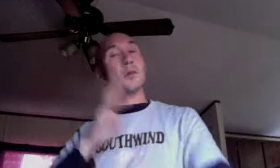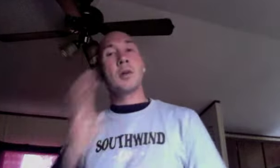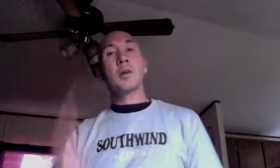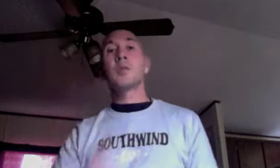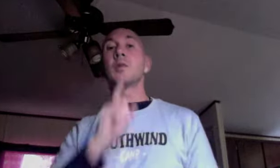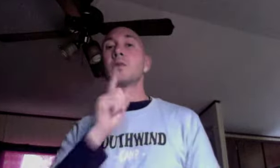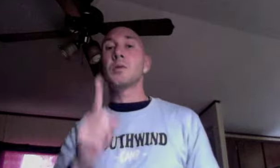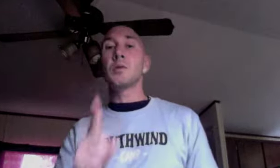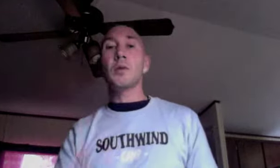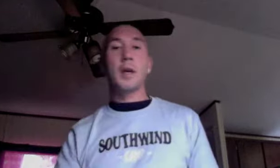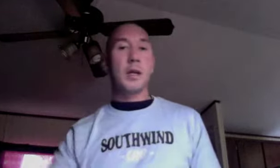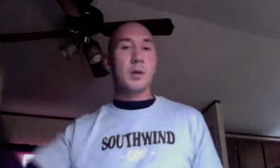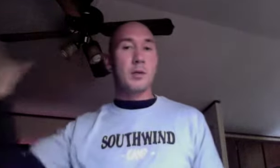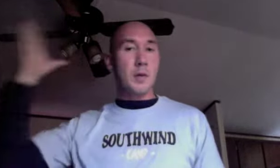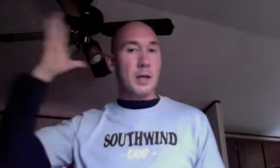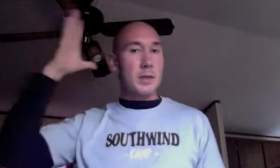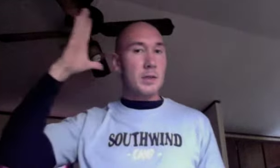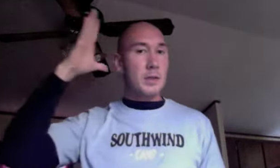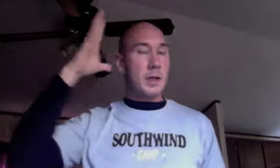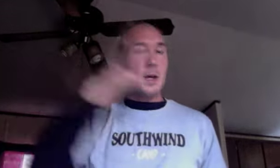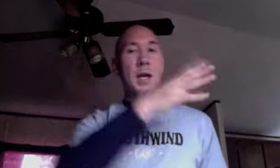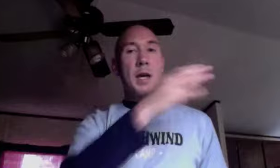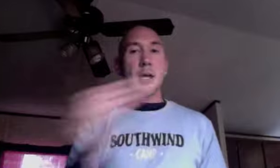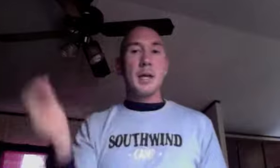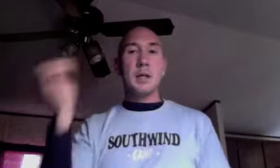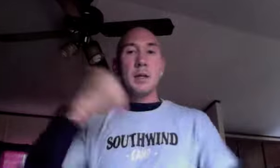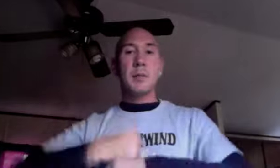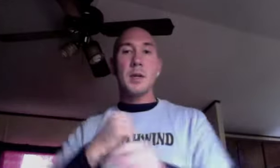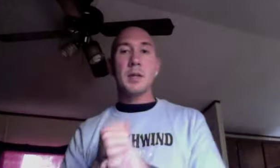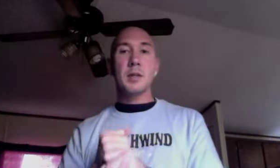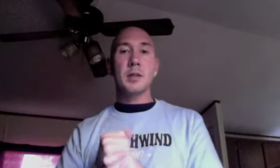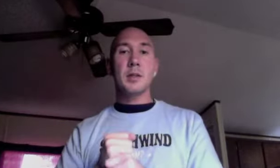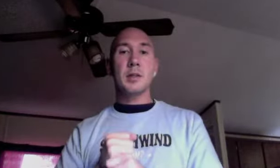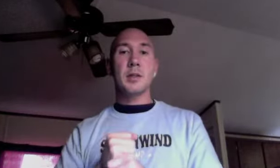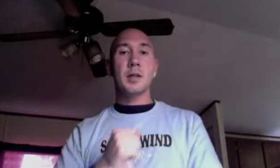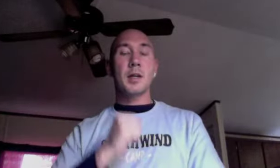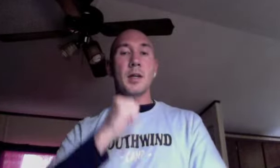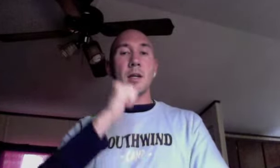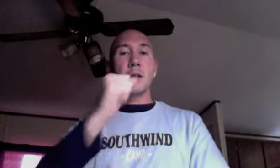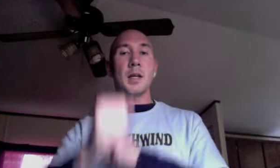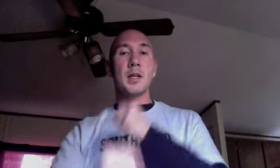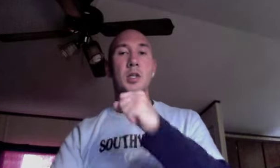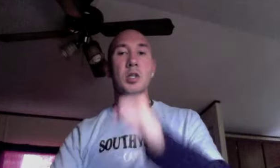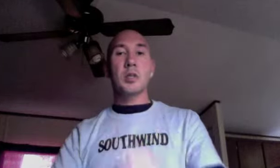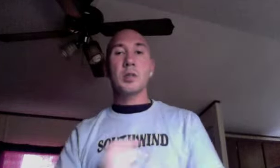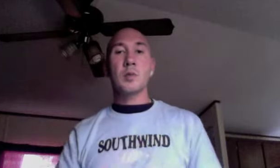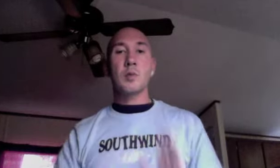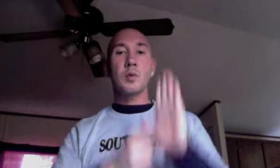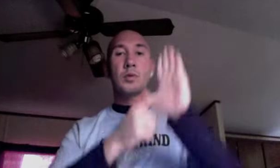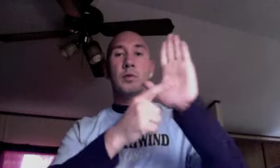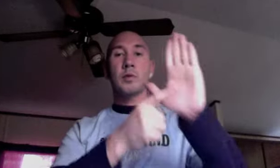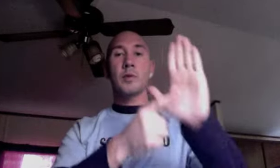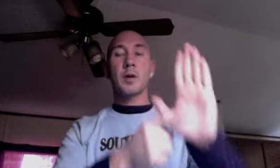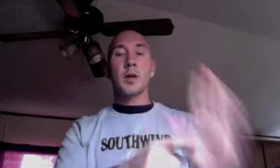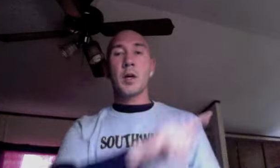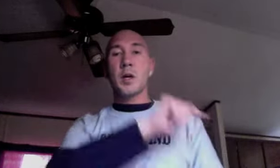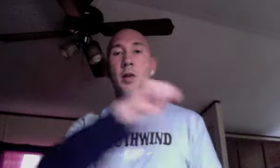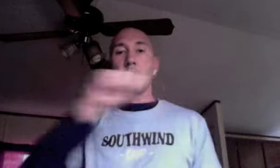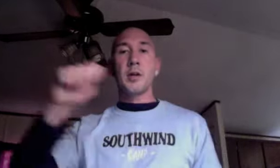with truth and grace and makes the nations prove the